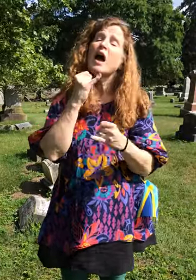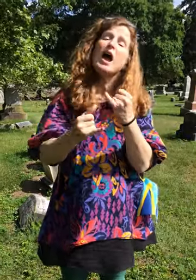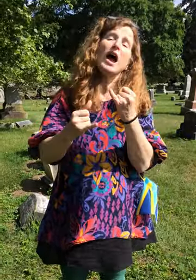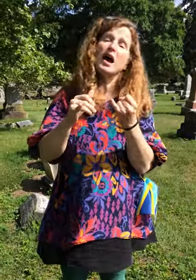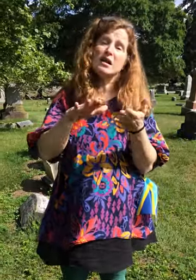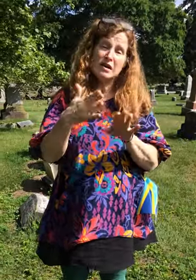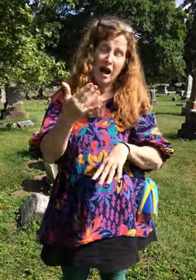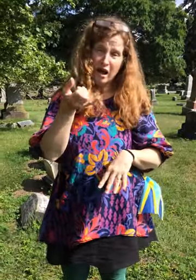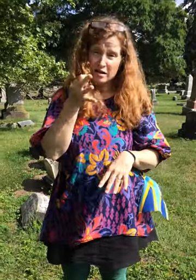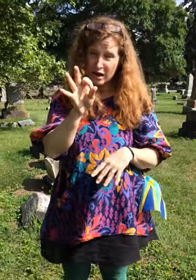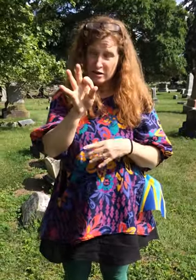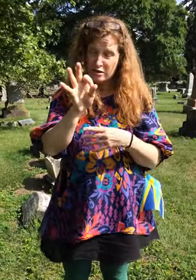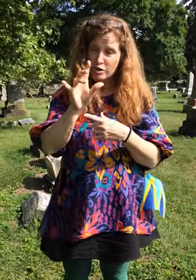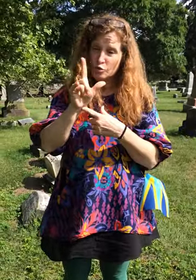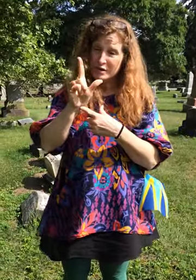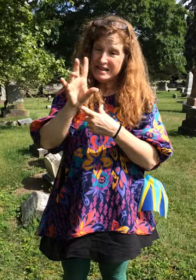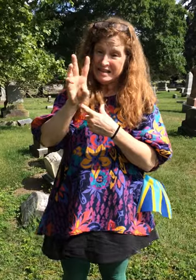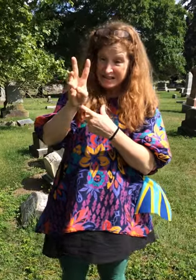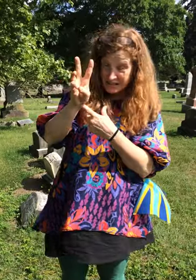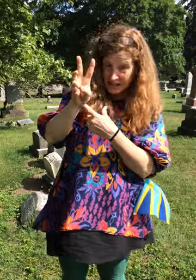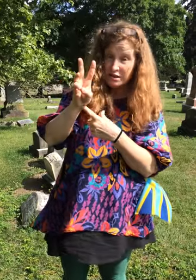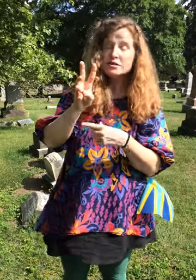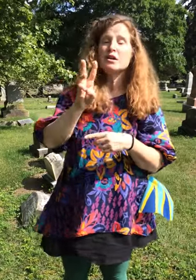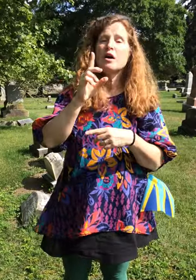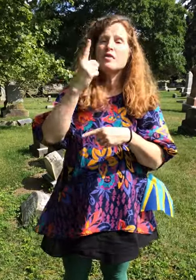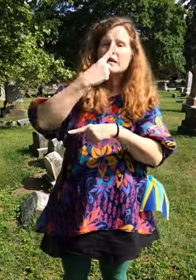Okay. So you're going to get closer to it.